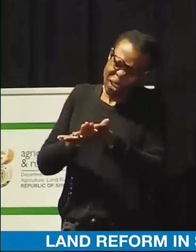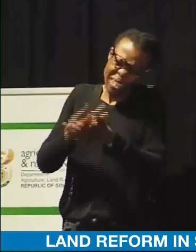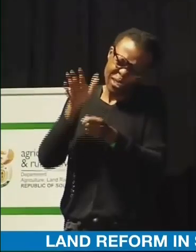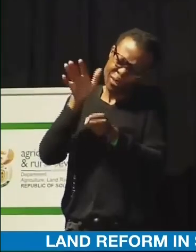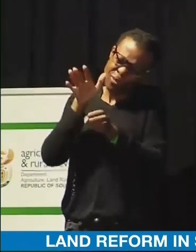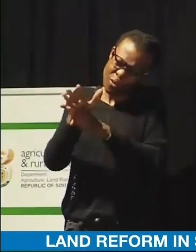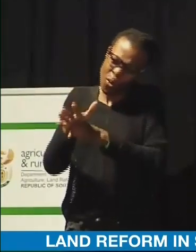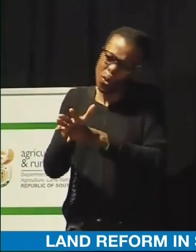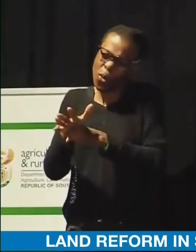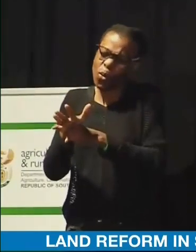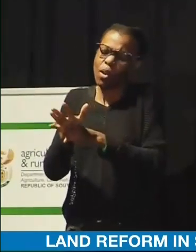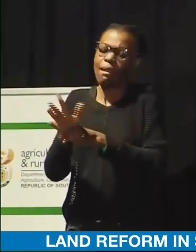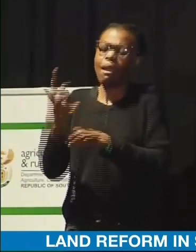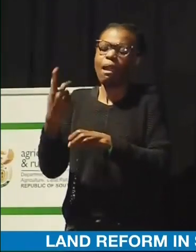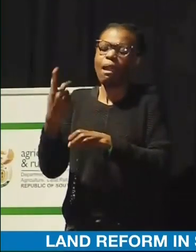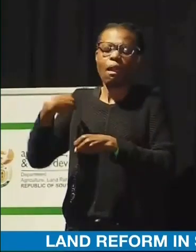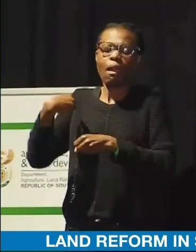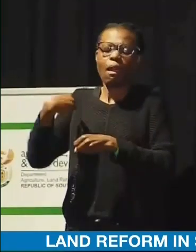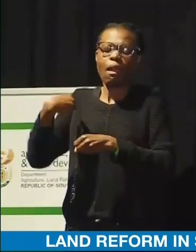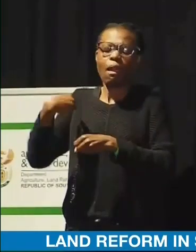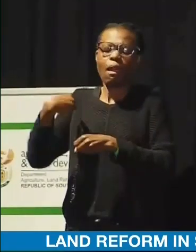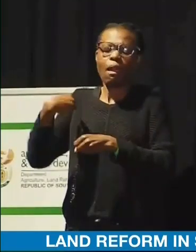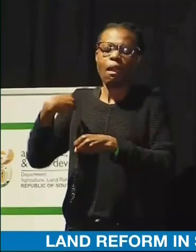You don't trust what we say as government.